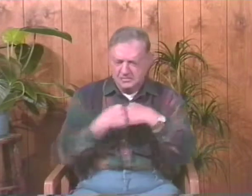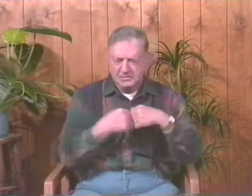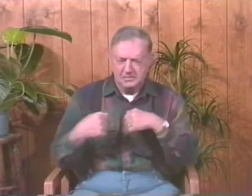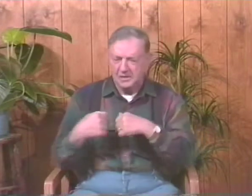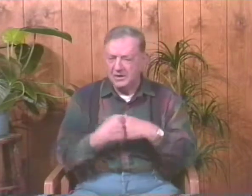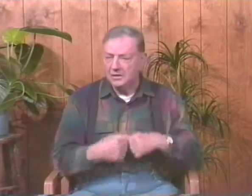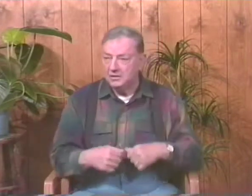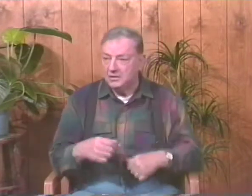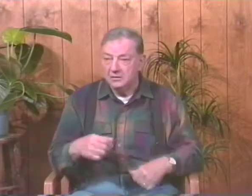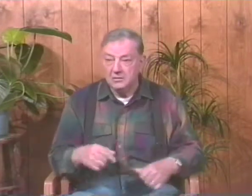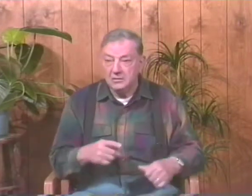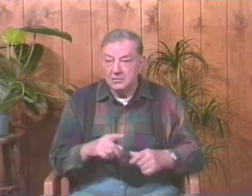butting heads, if you will.